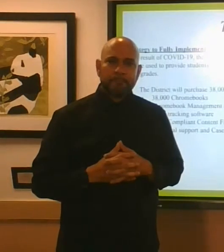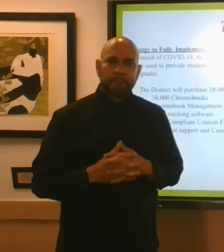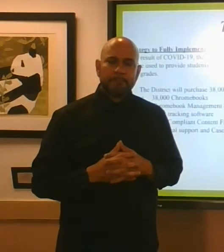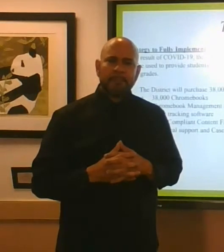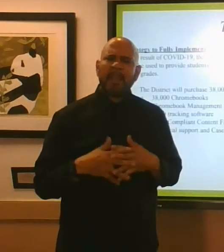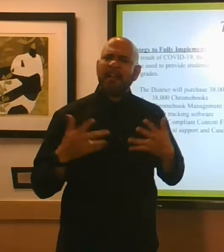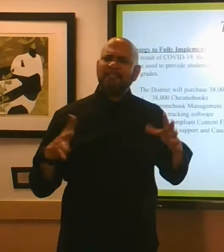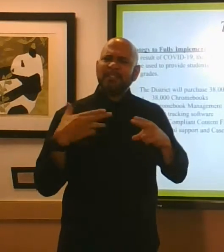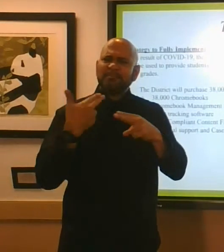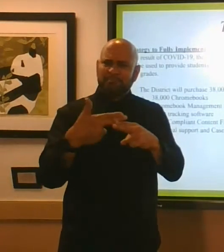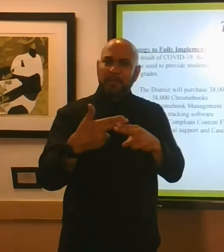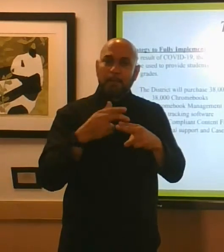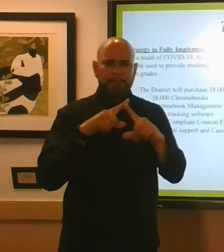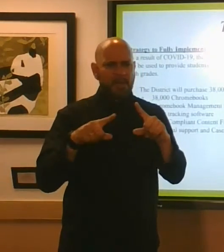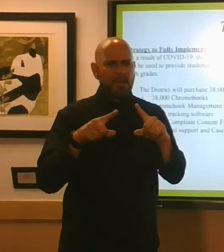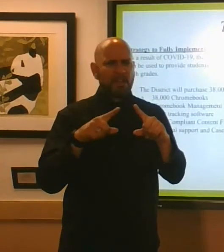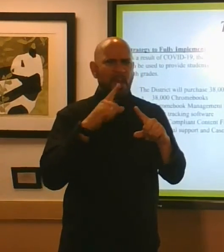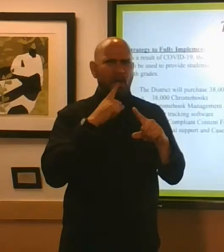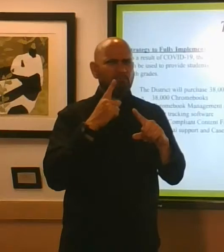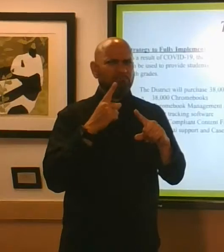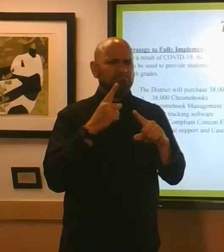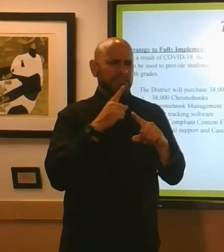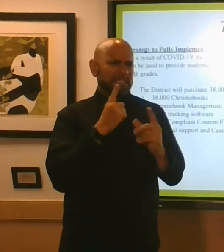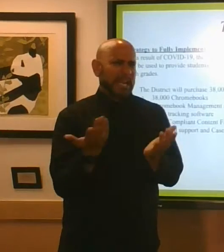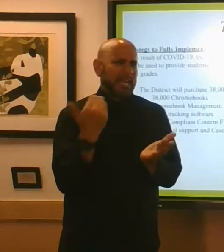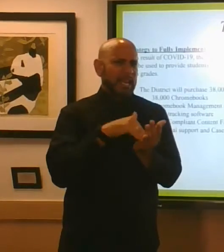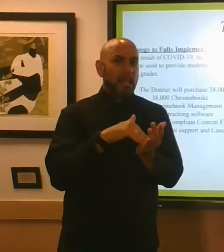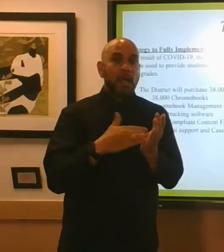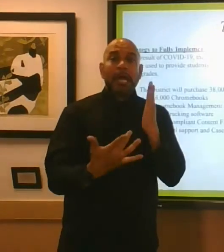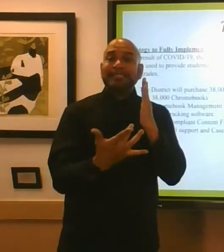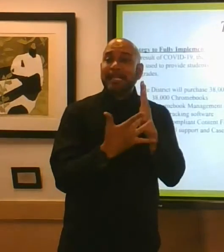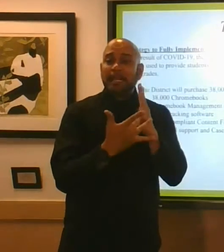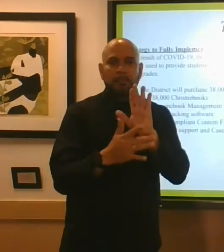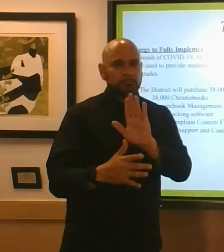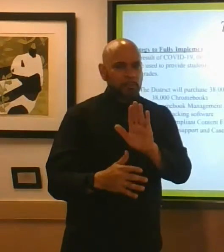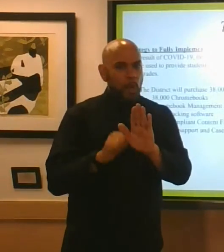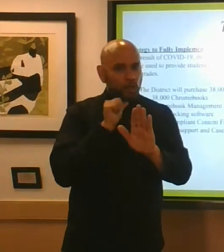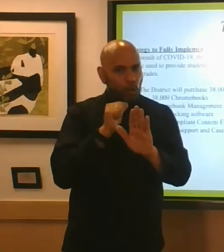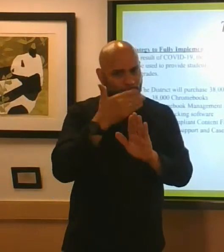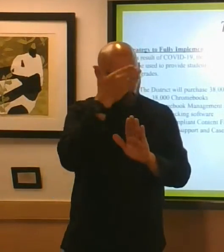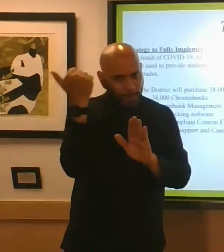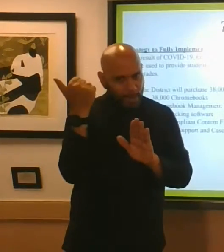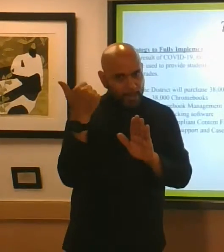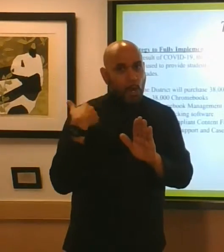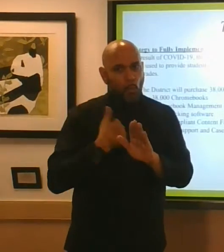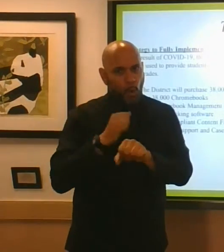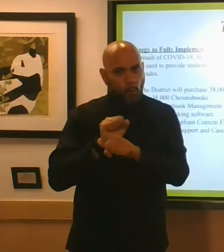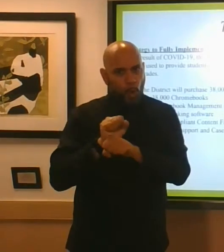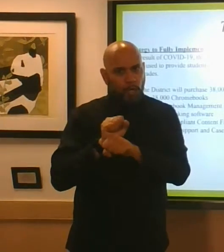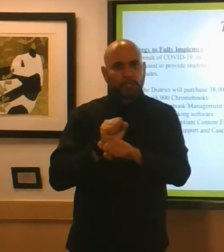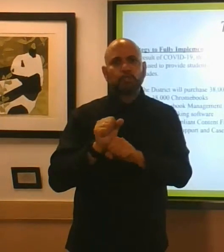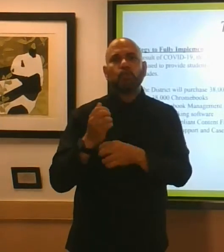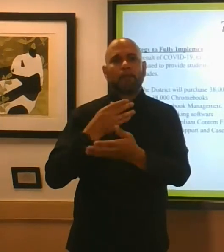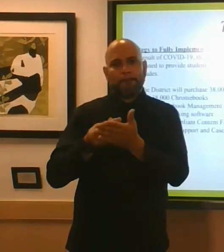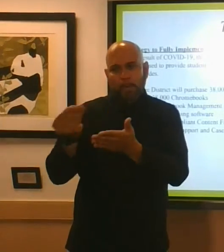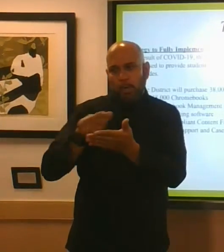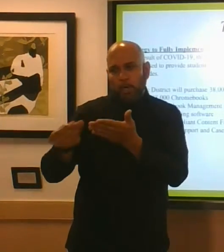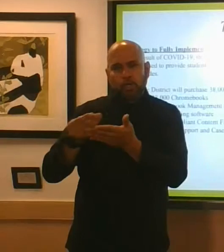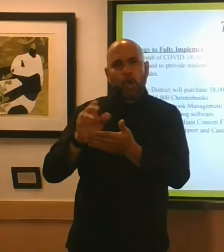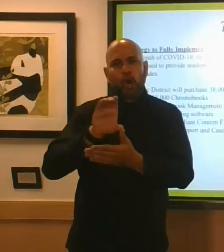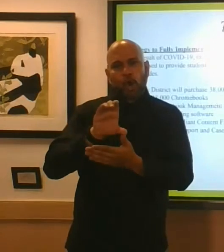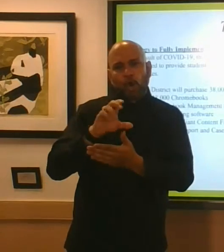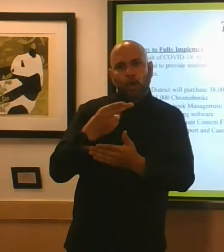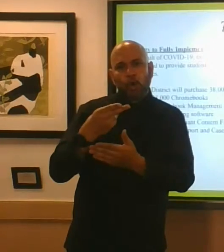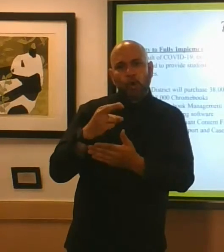i mentioned this but i'll circle back around technology don't forget we're working toward purchasing chromebooks for all of our students we